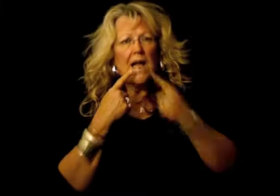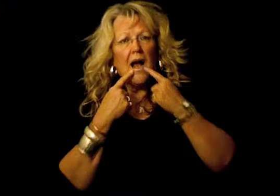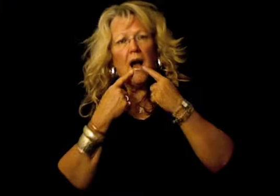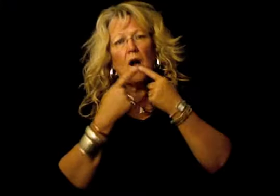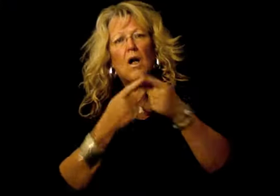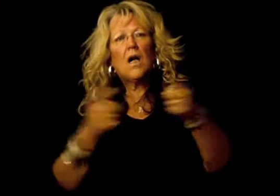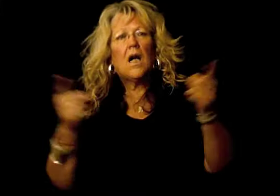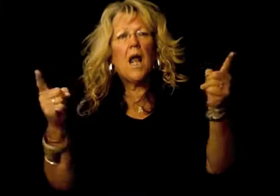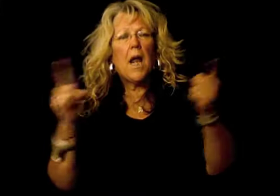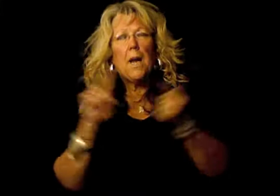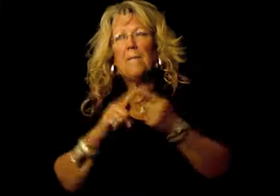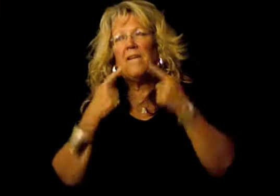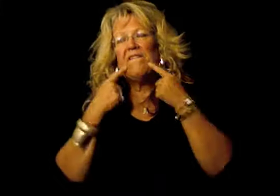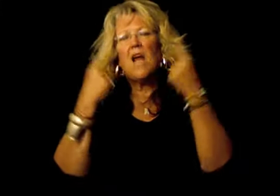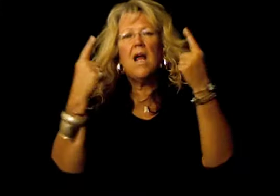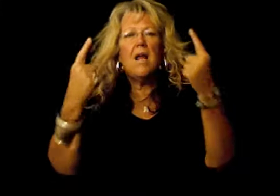is our claim to fame